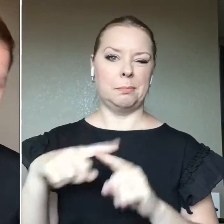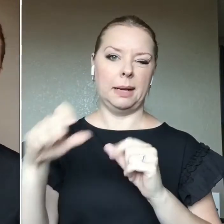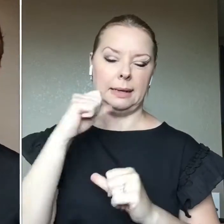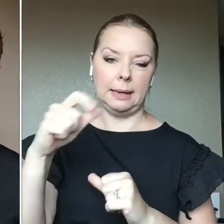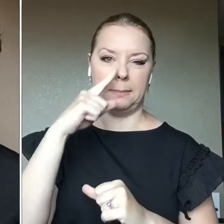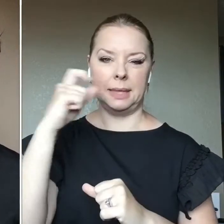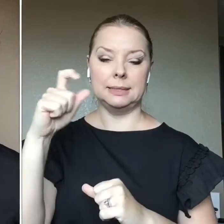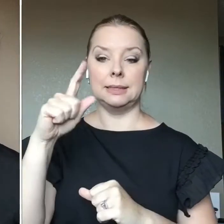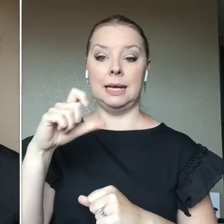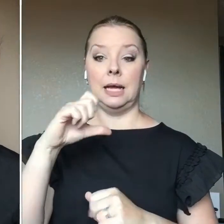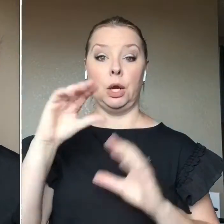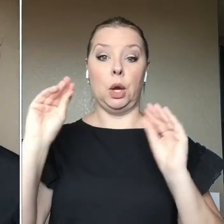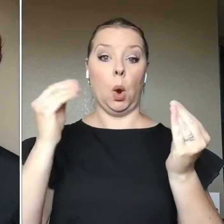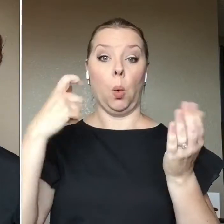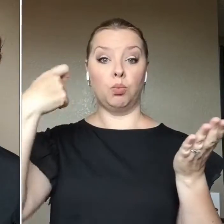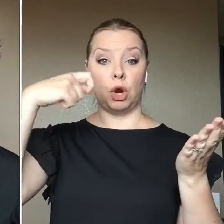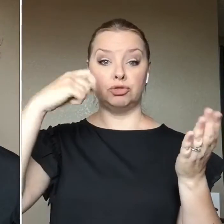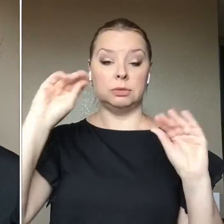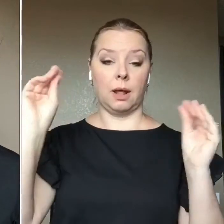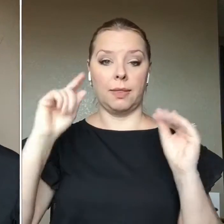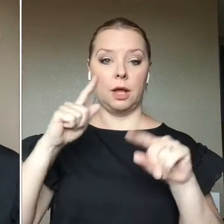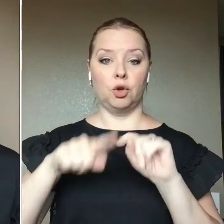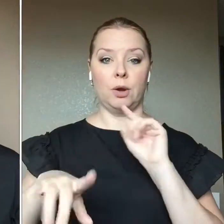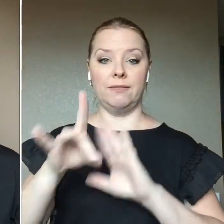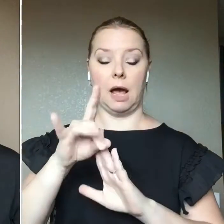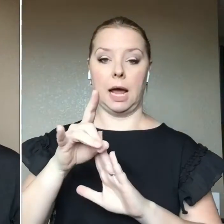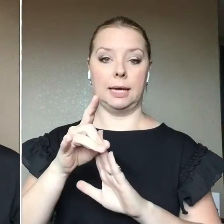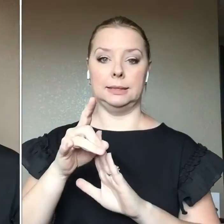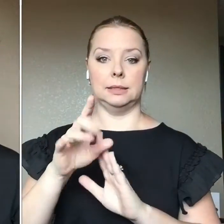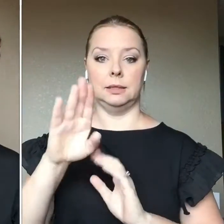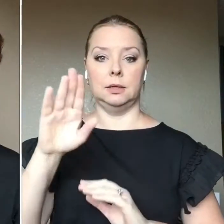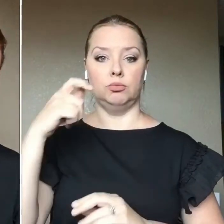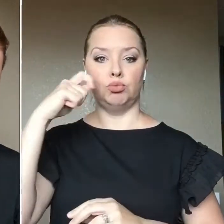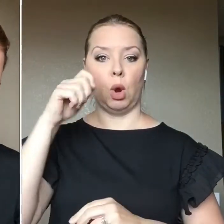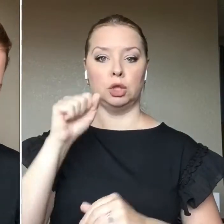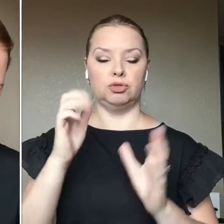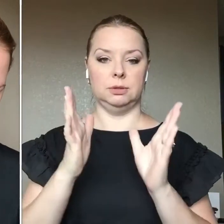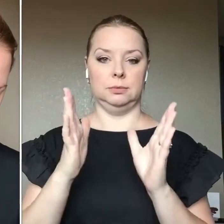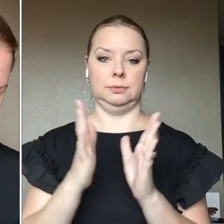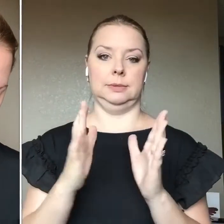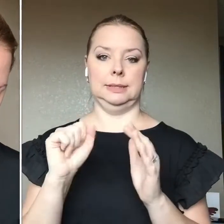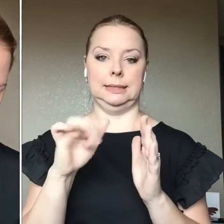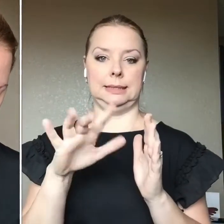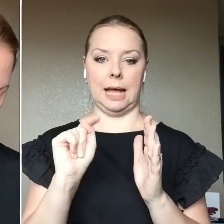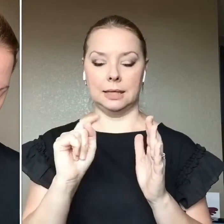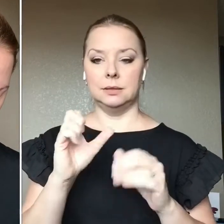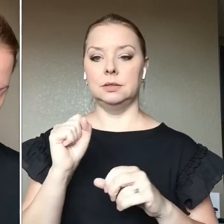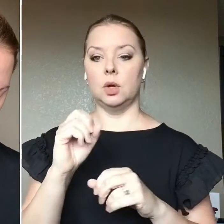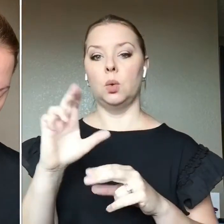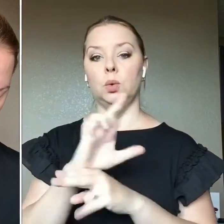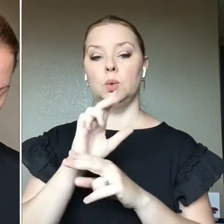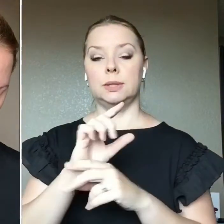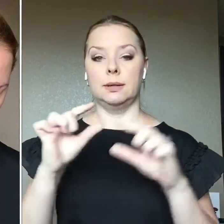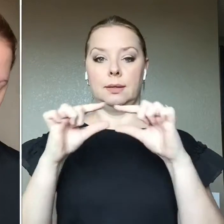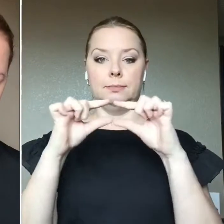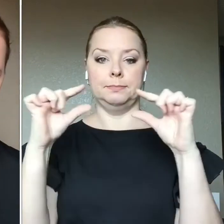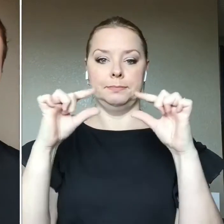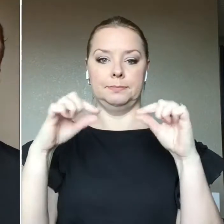I didn't have anything with me and I couldn't find a decent little brush set while I was there. So I was using the little